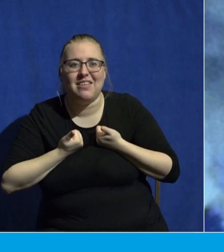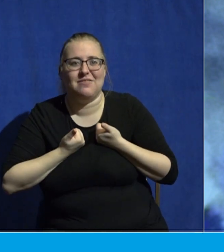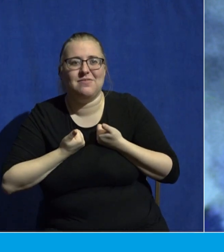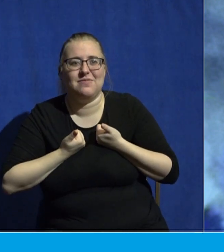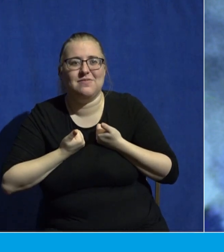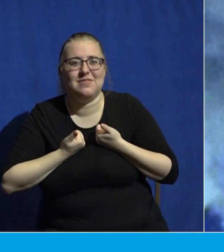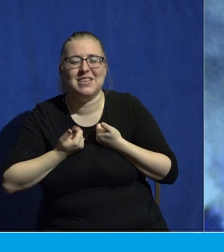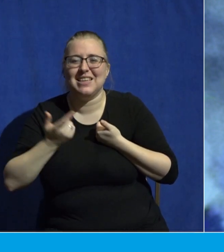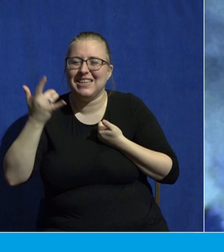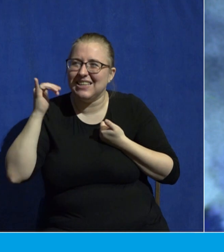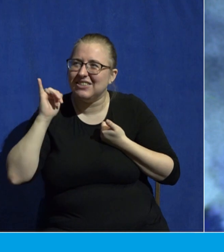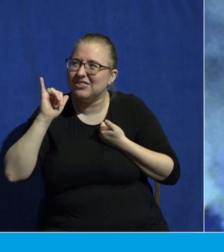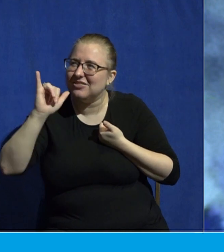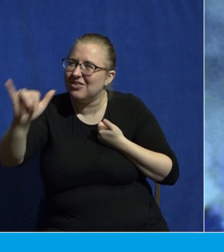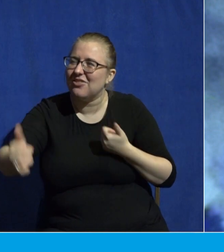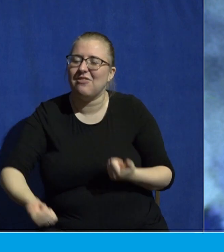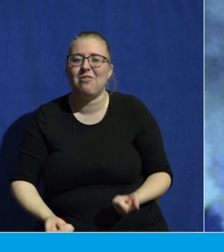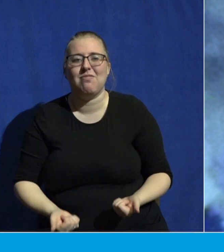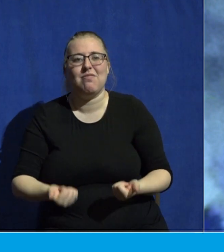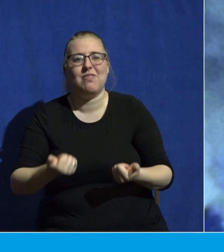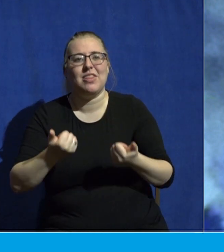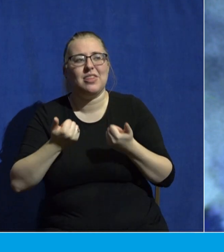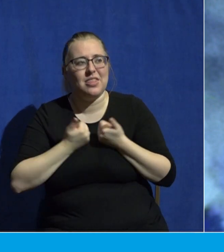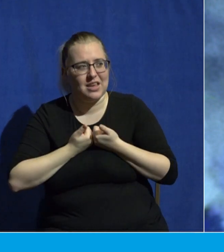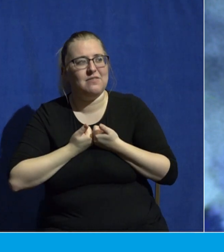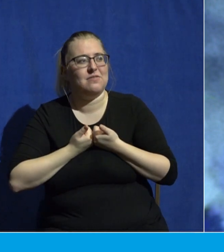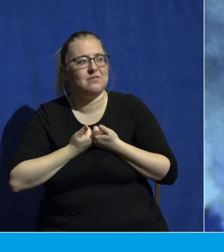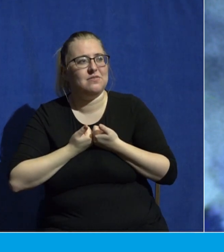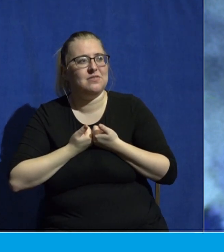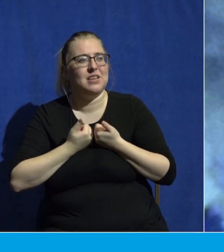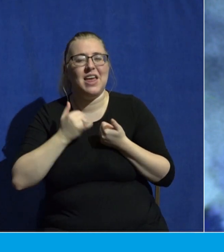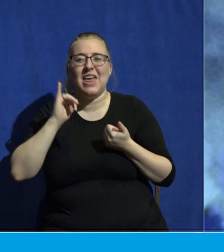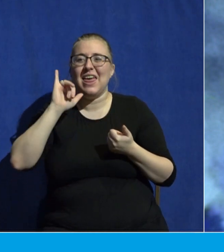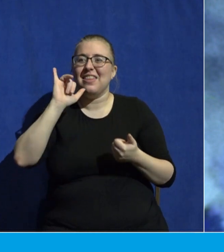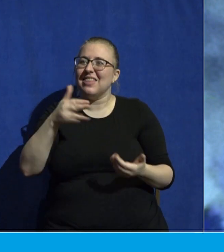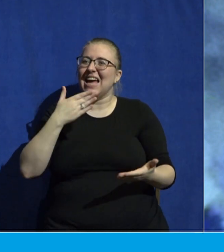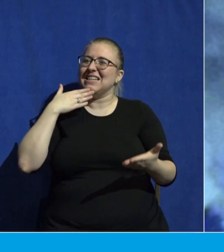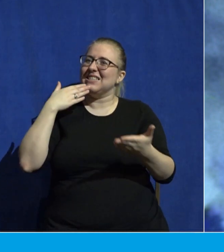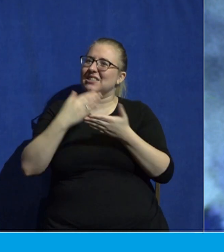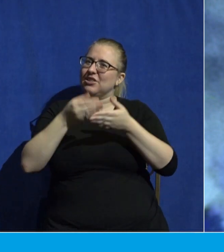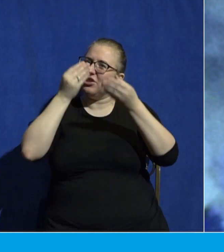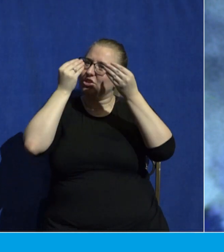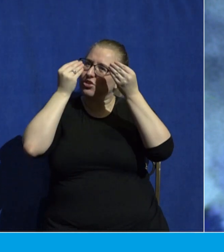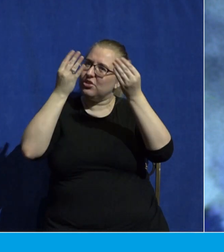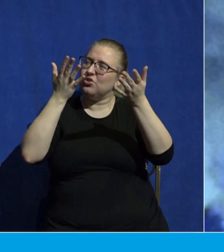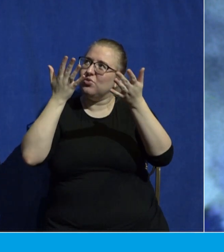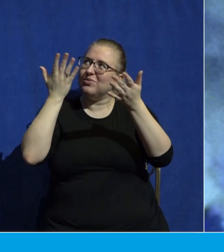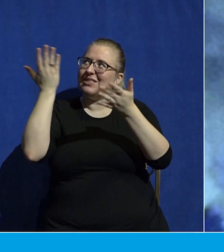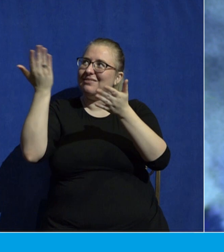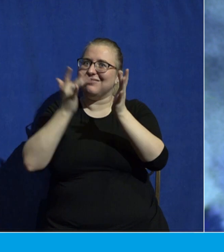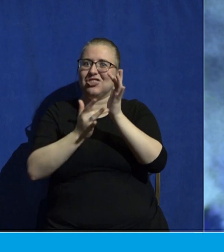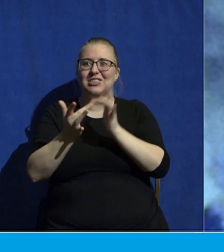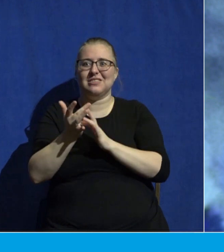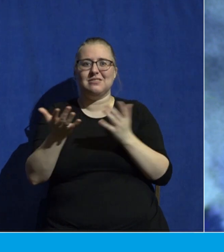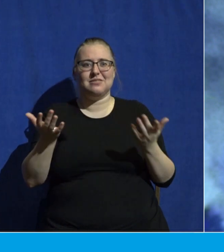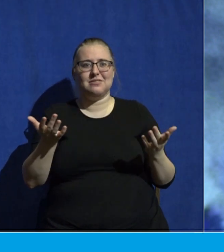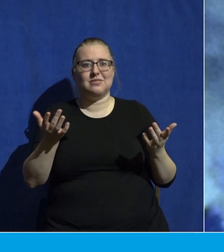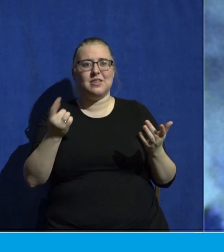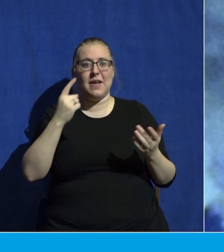life. This is the good news of Jesus. Because she believed